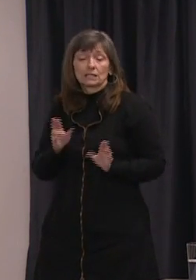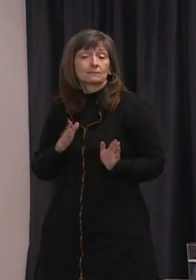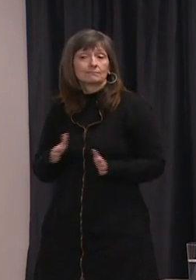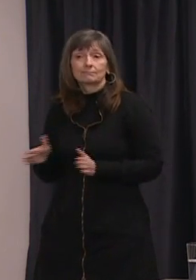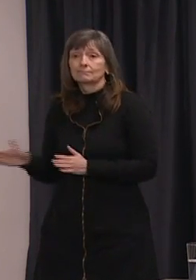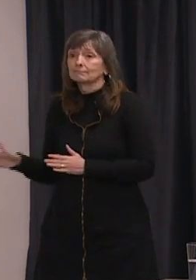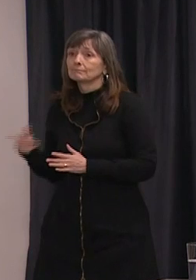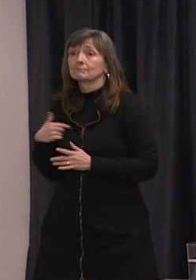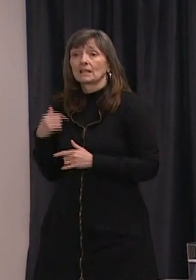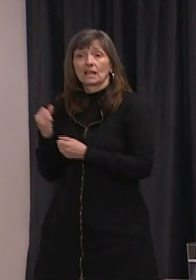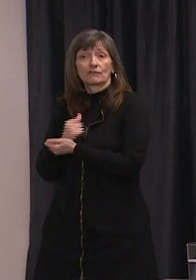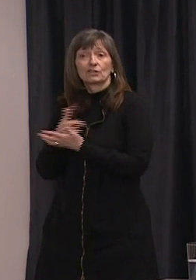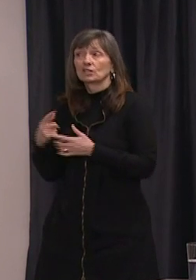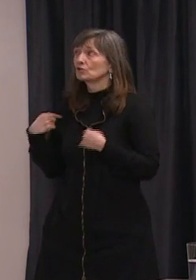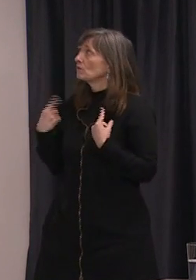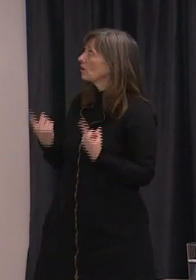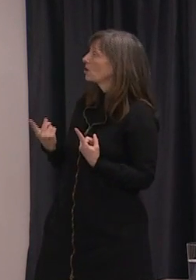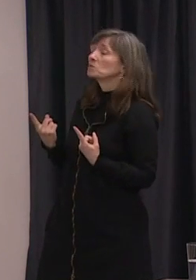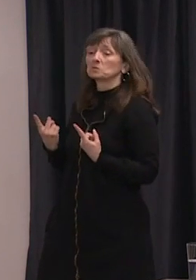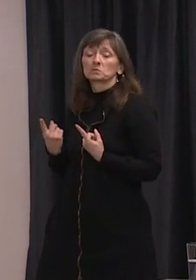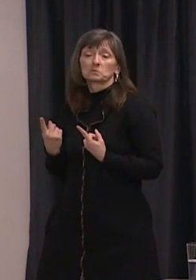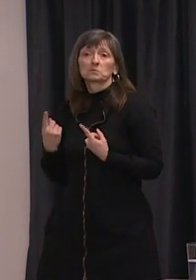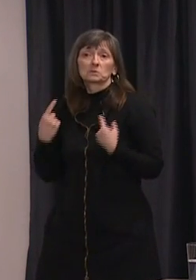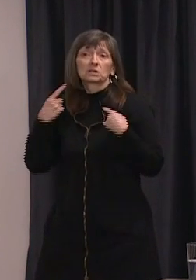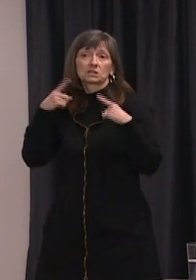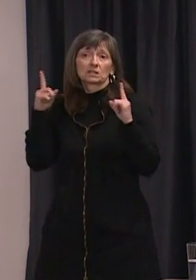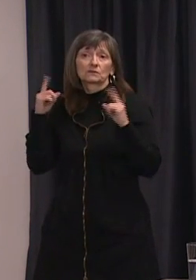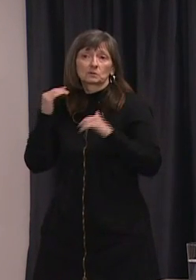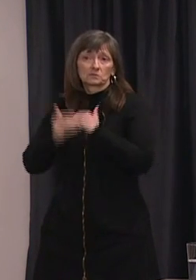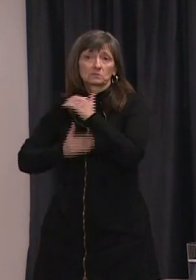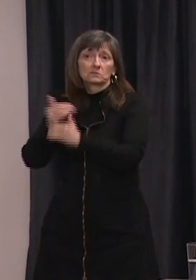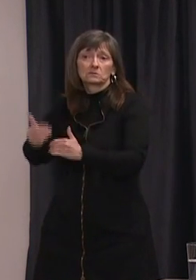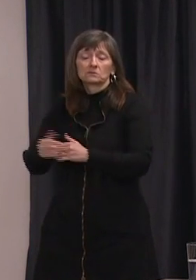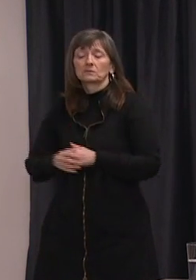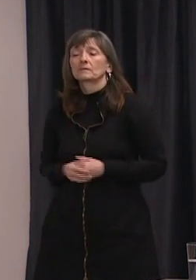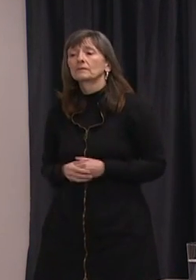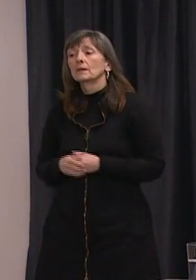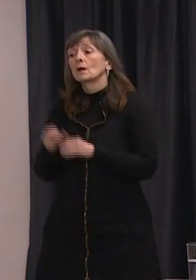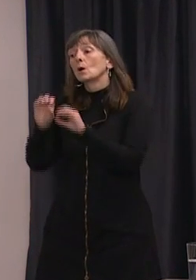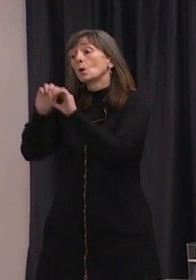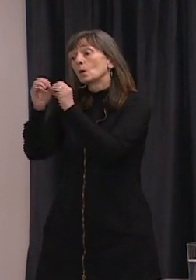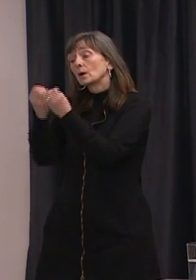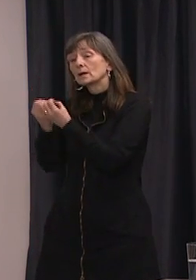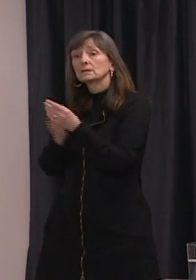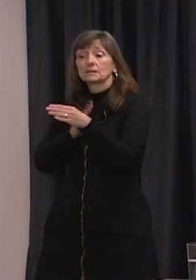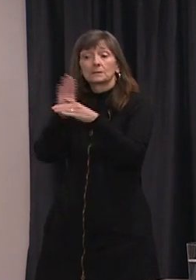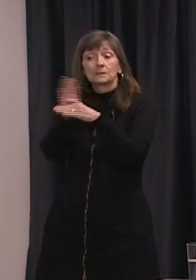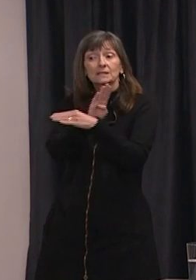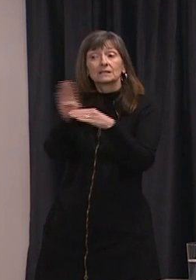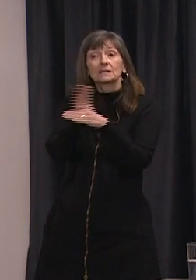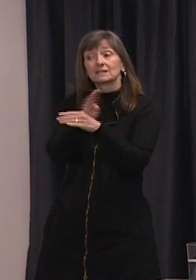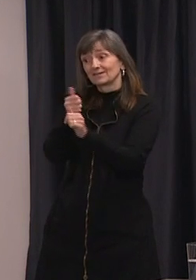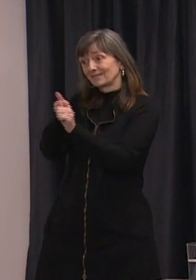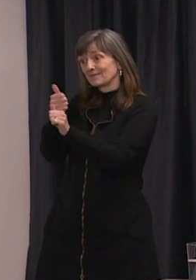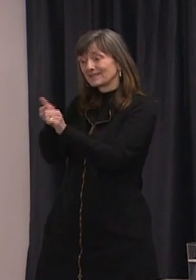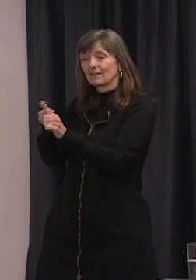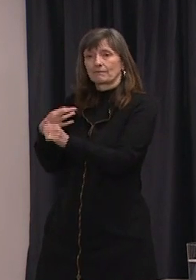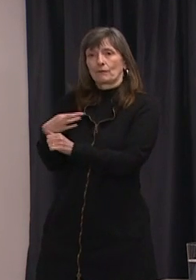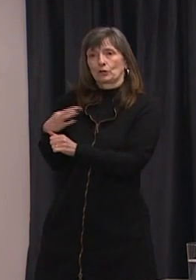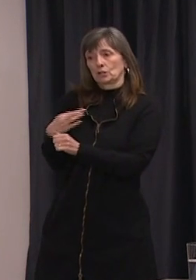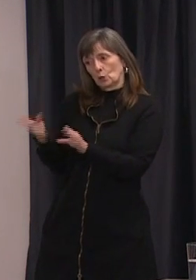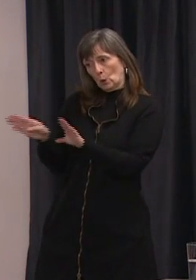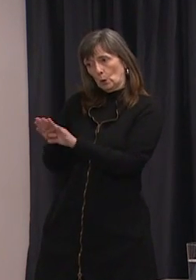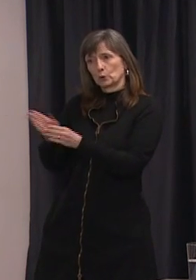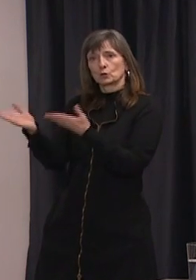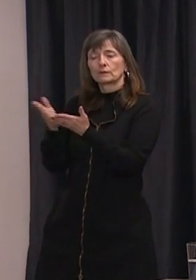as it should under these pressures. Thank you to organizations and businesses that have already voluntarily shut down services.